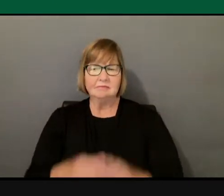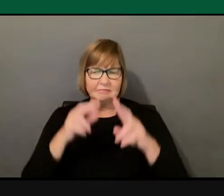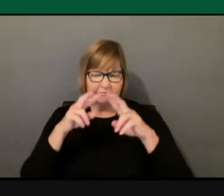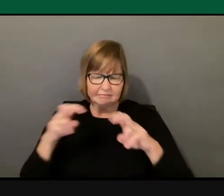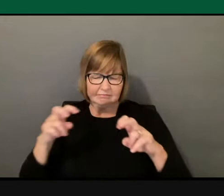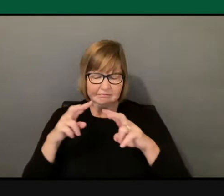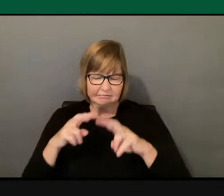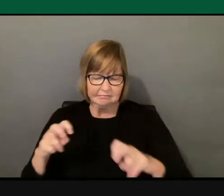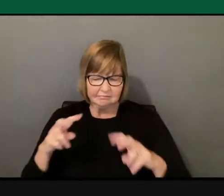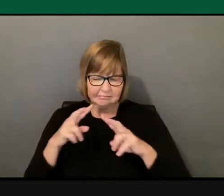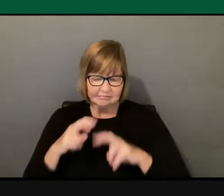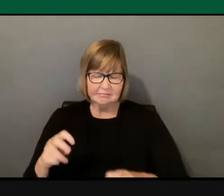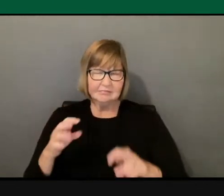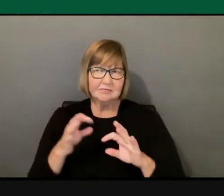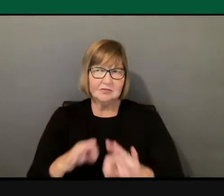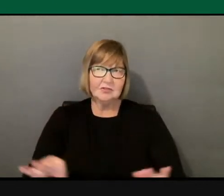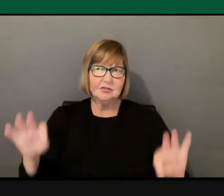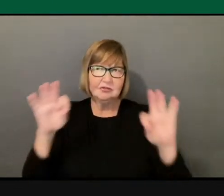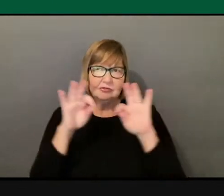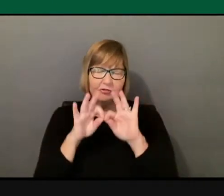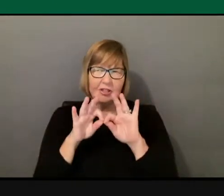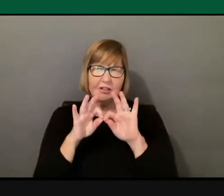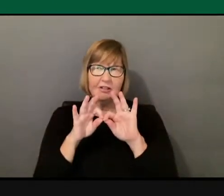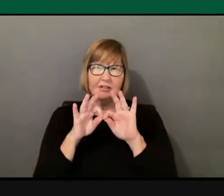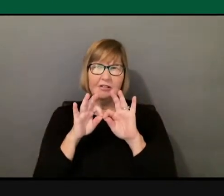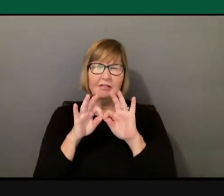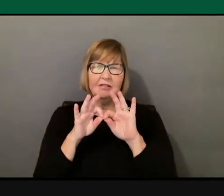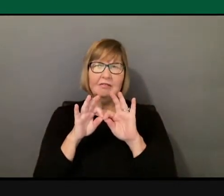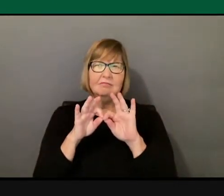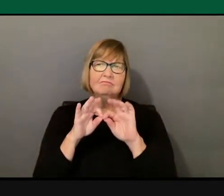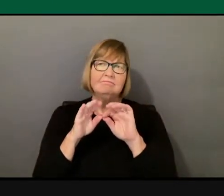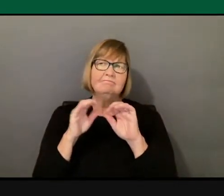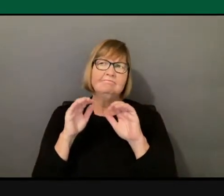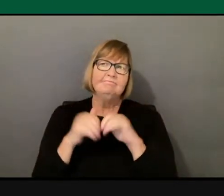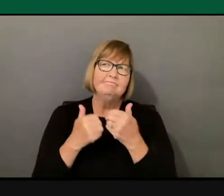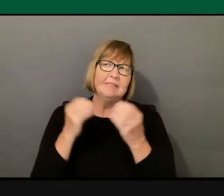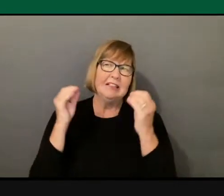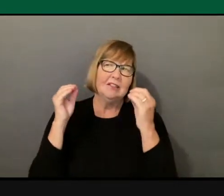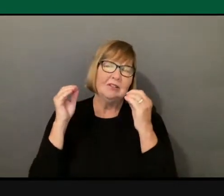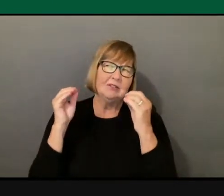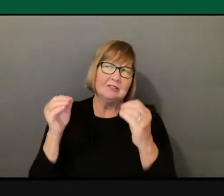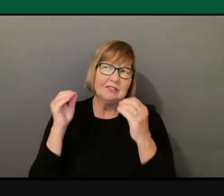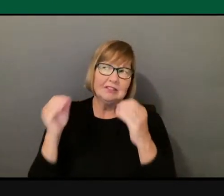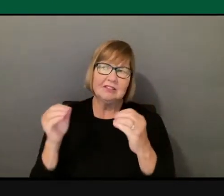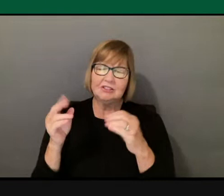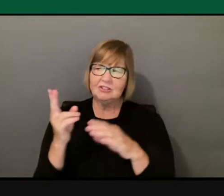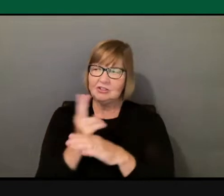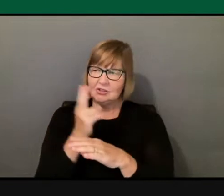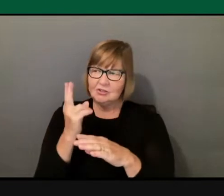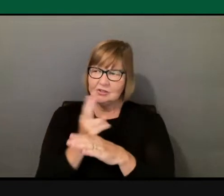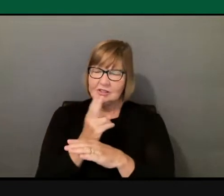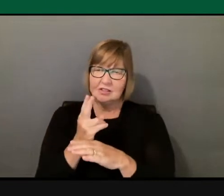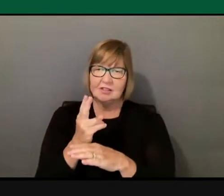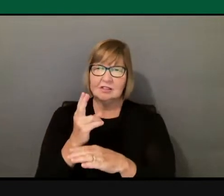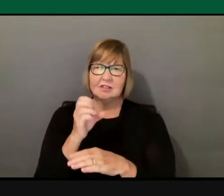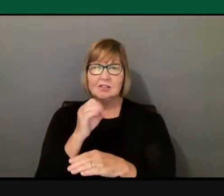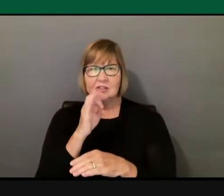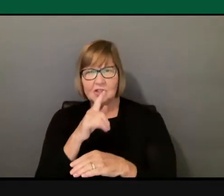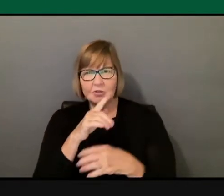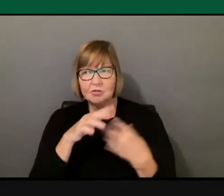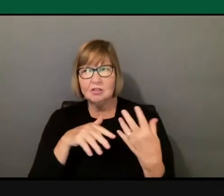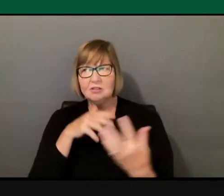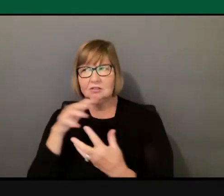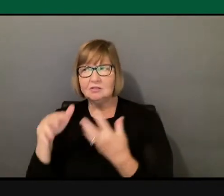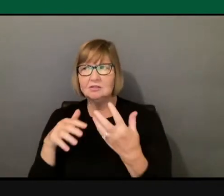right? The idea of drawing on the social, political experiences of students to develop